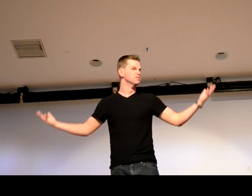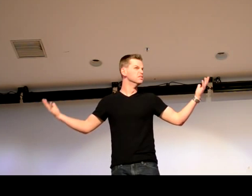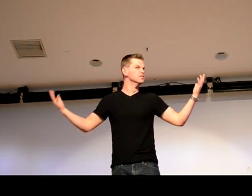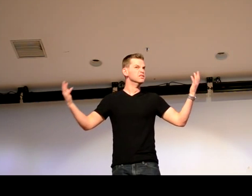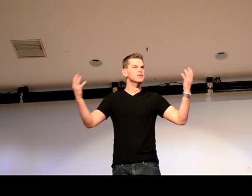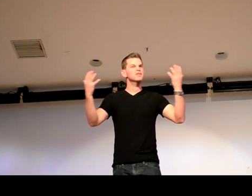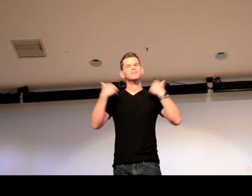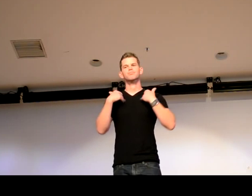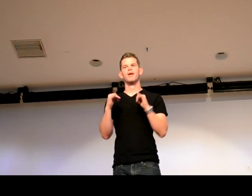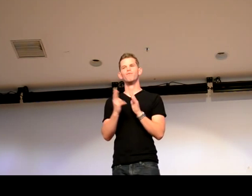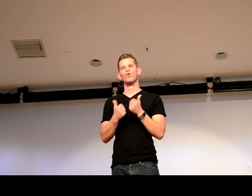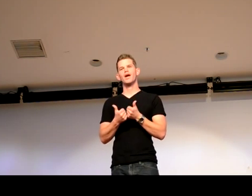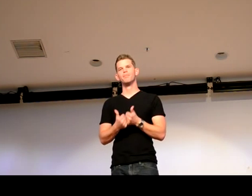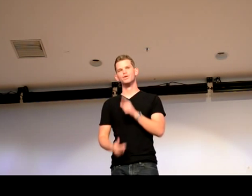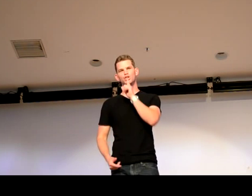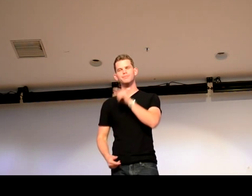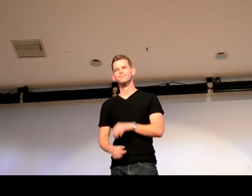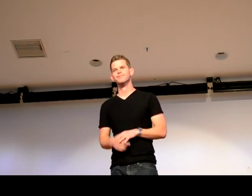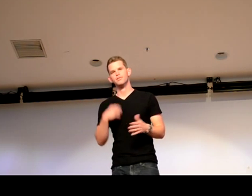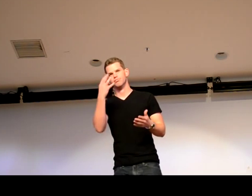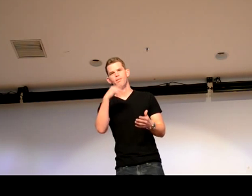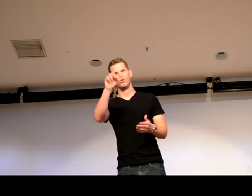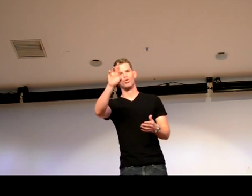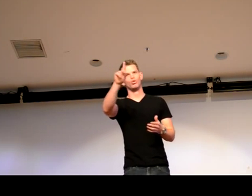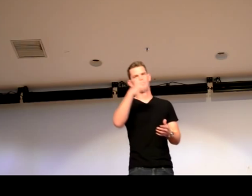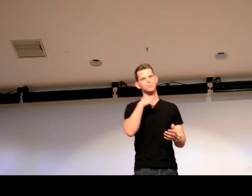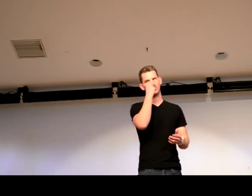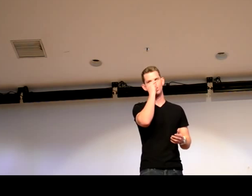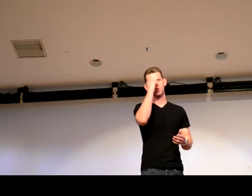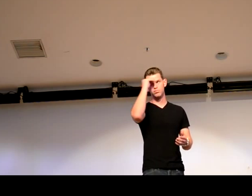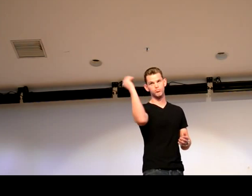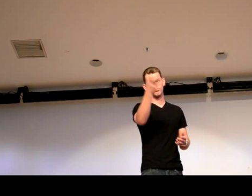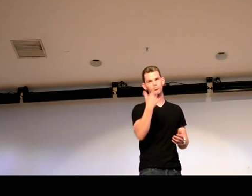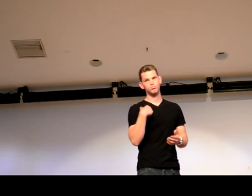friends. I like to hang out with my family. And I like video games, but don't tell anybody. I'm kind of a nerd.